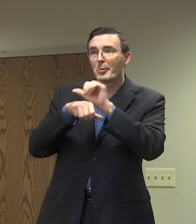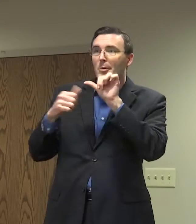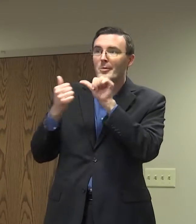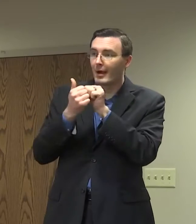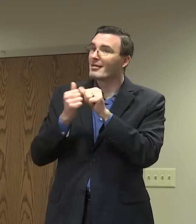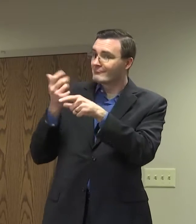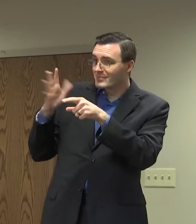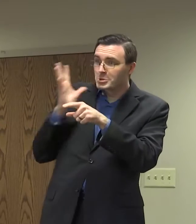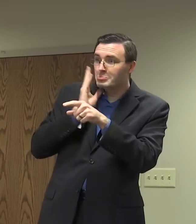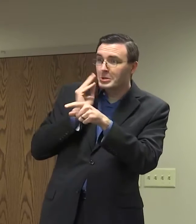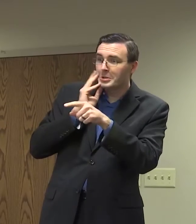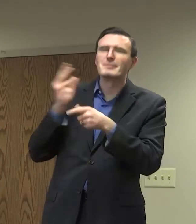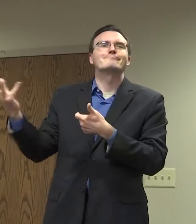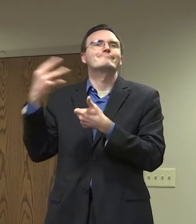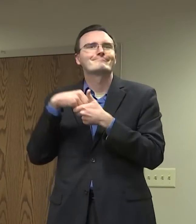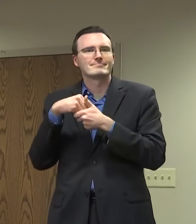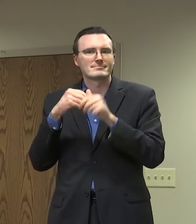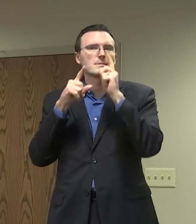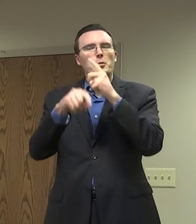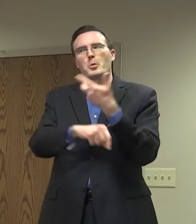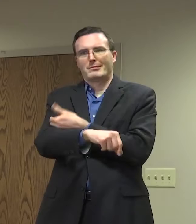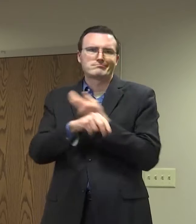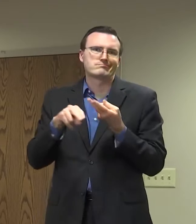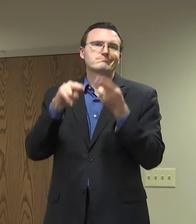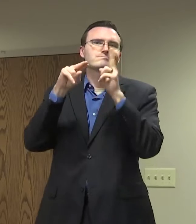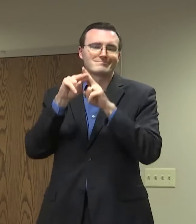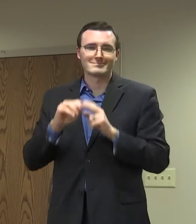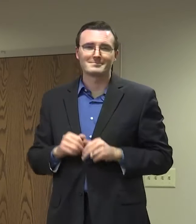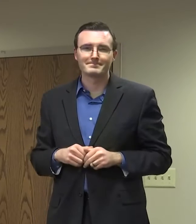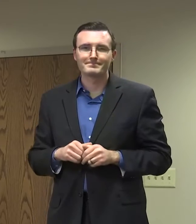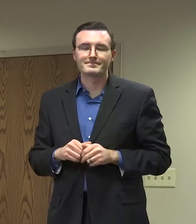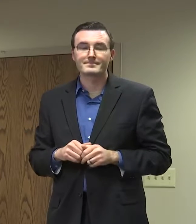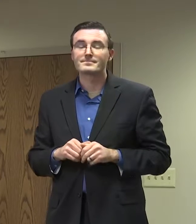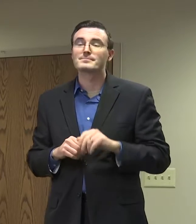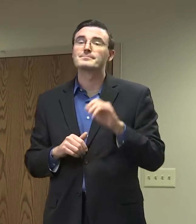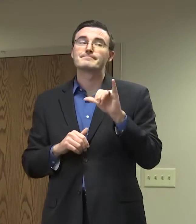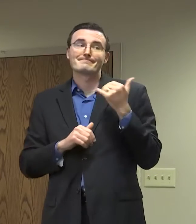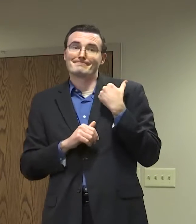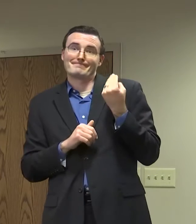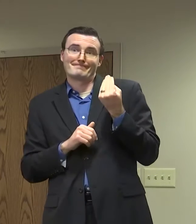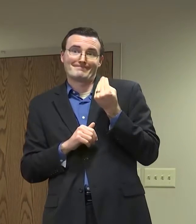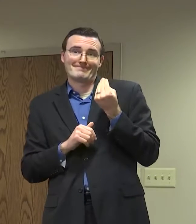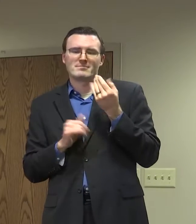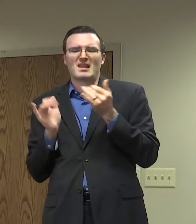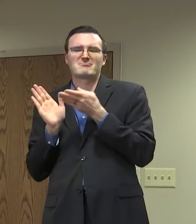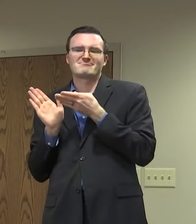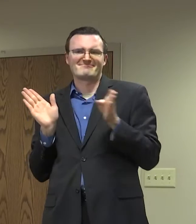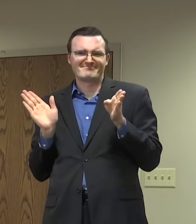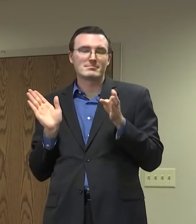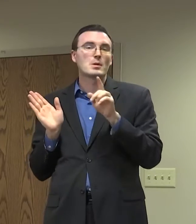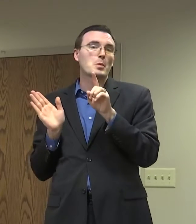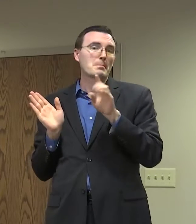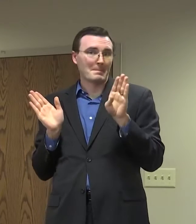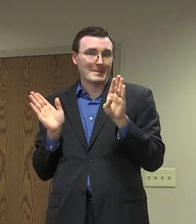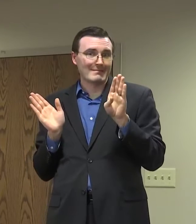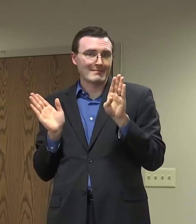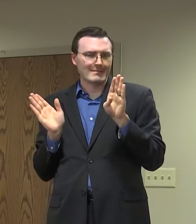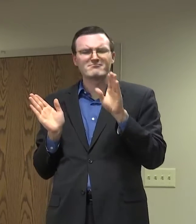So we also heard on Monday we transitioned to Phase 1B, which included one of the largest population groups of ages 65 and over.